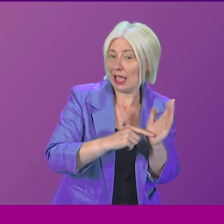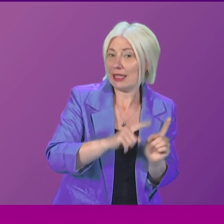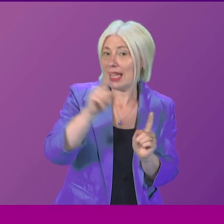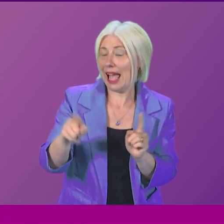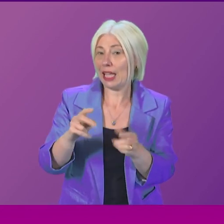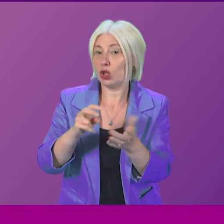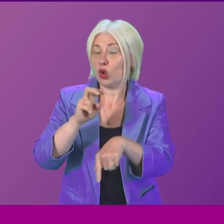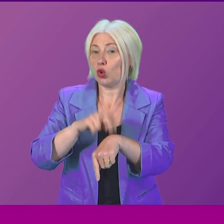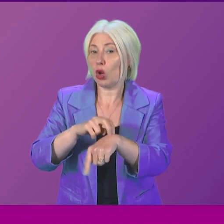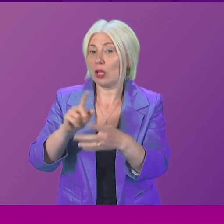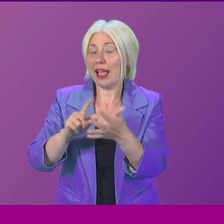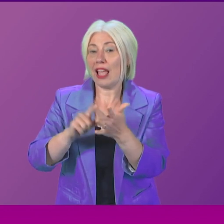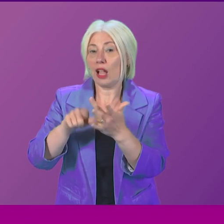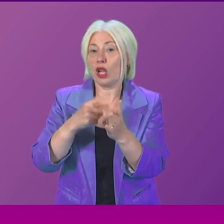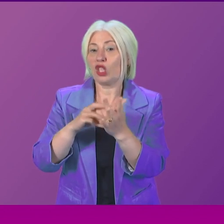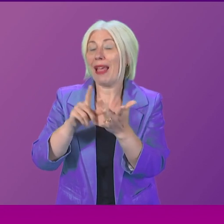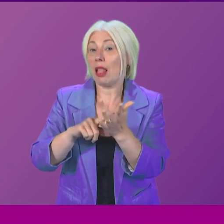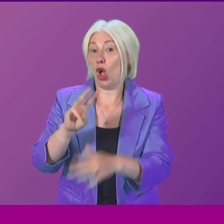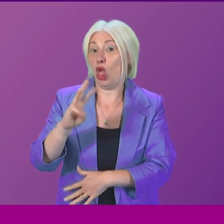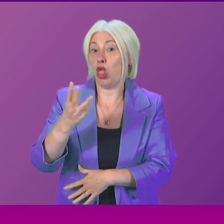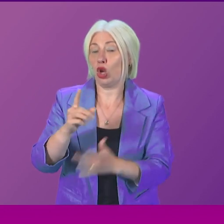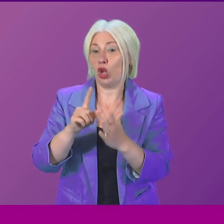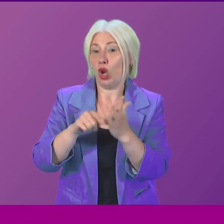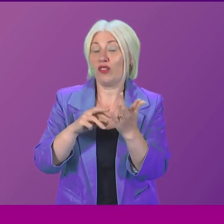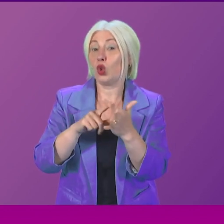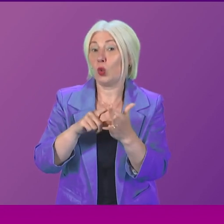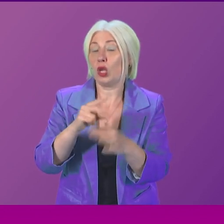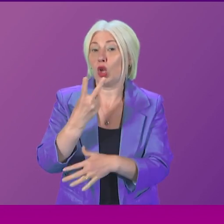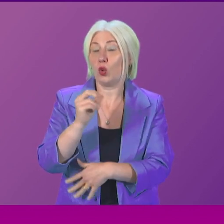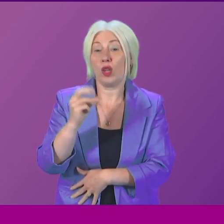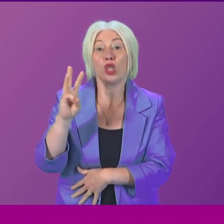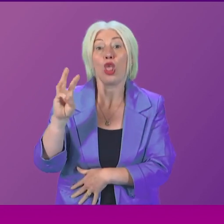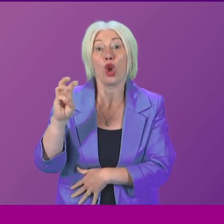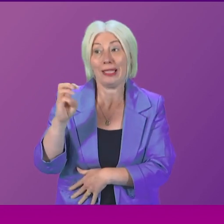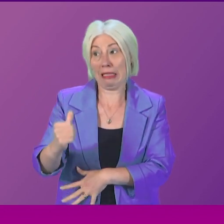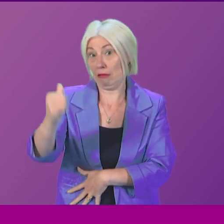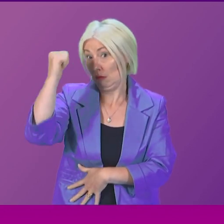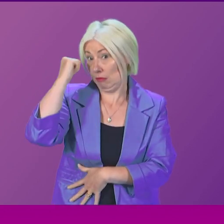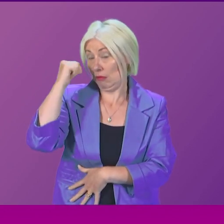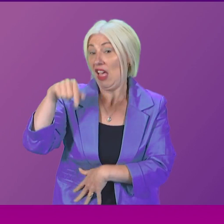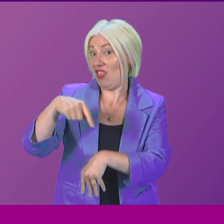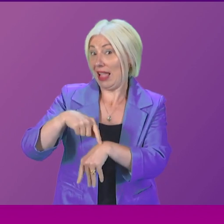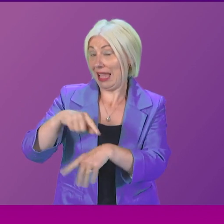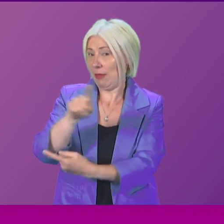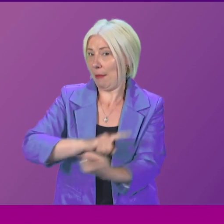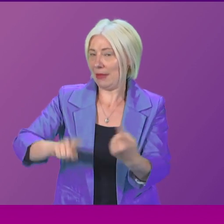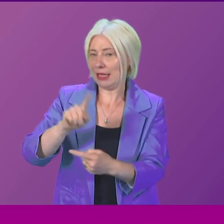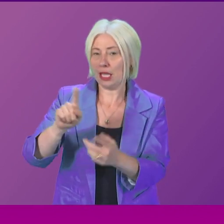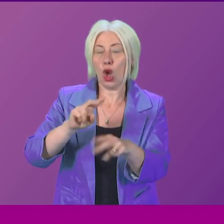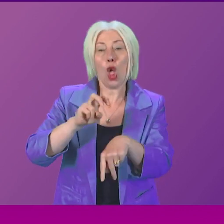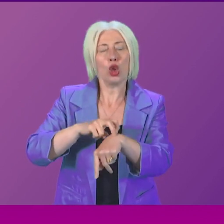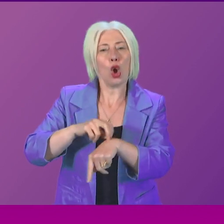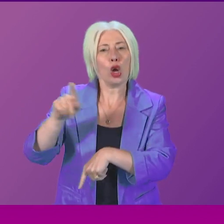Dr Eljamal on the 3rd of June 2013. During that meeting, Dr Eljamal seems to have got off